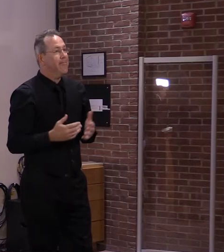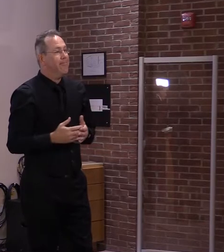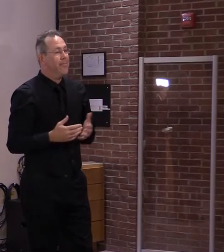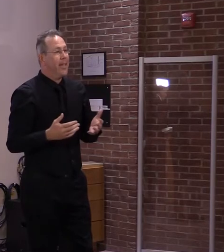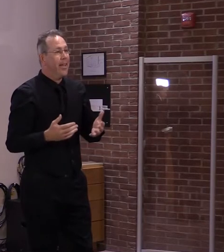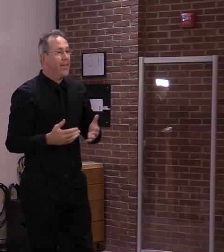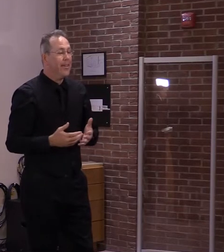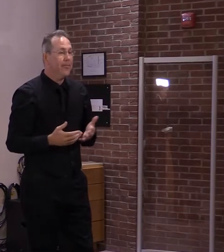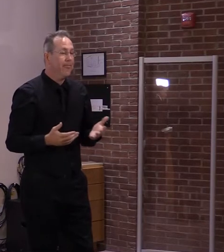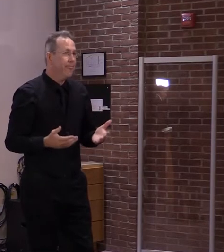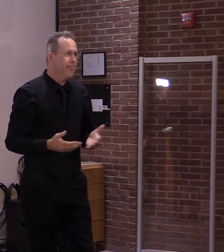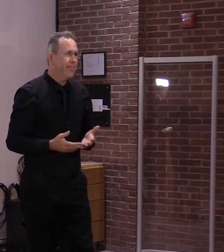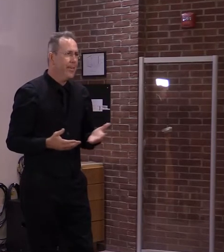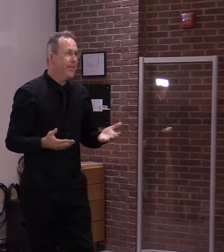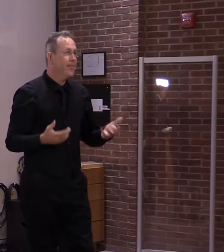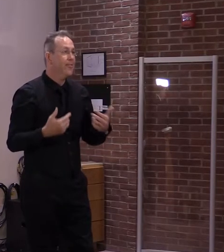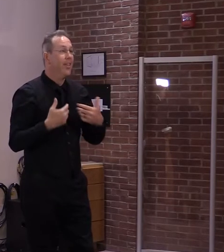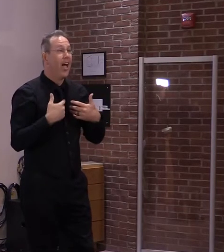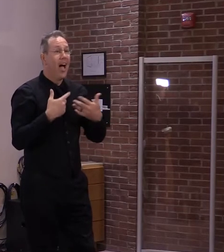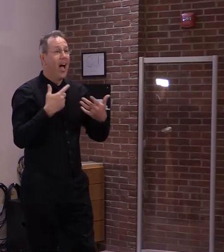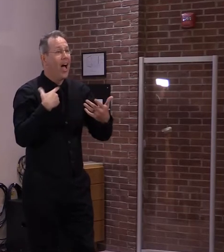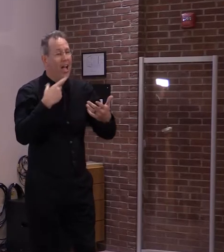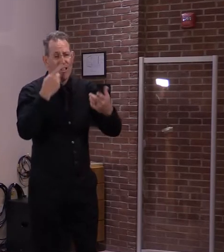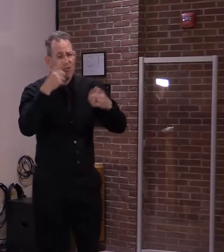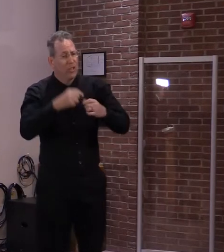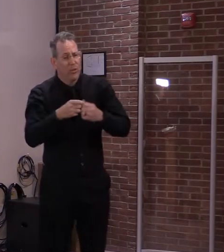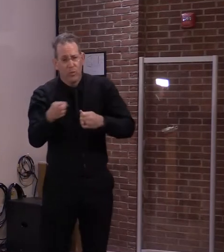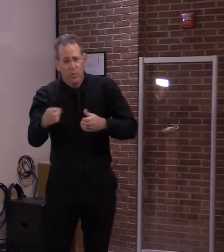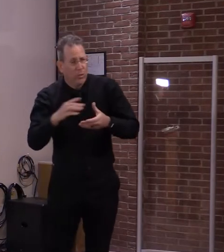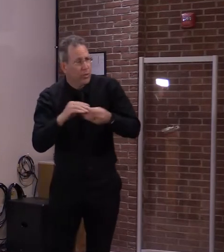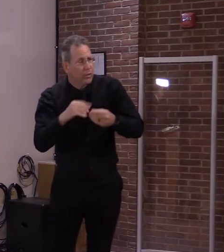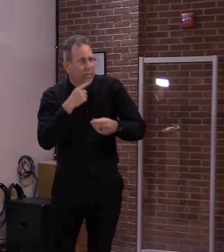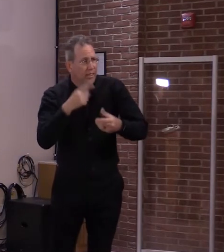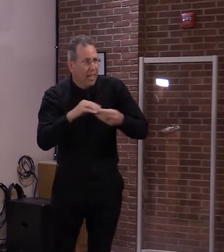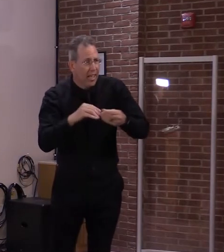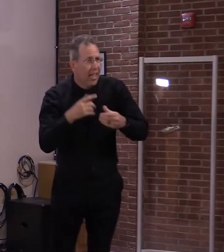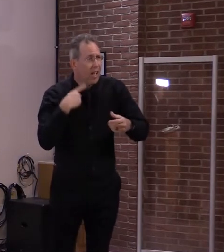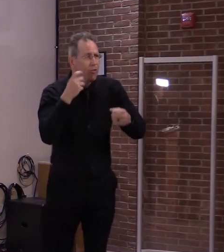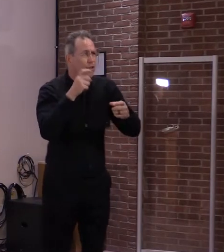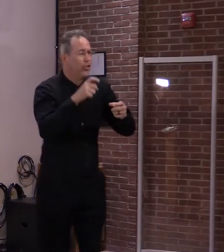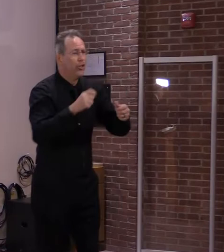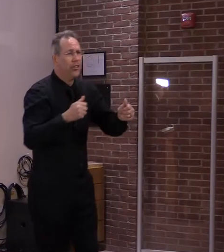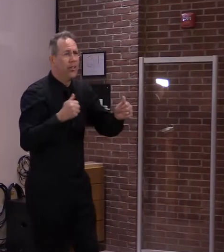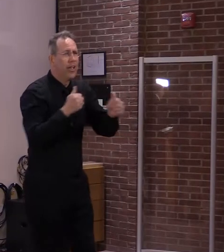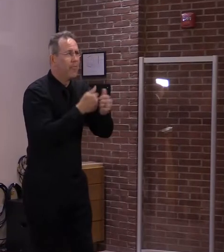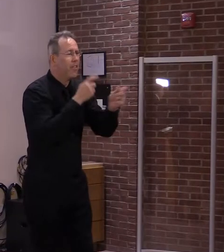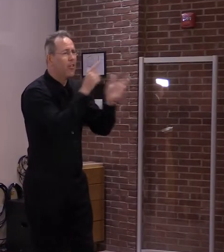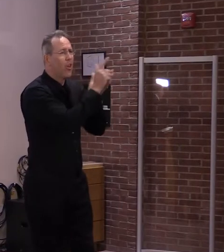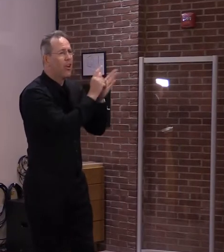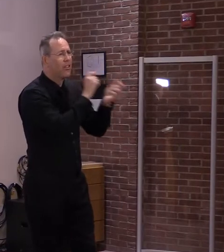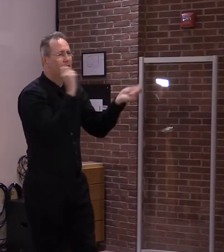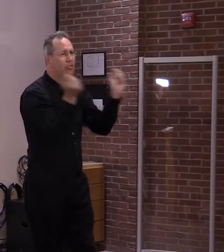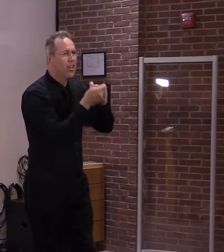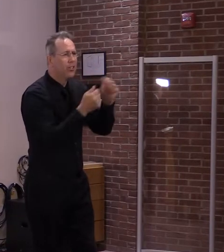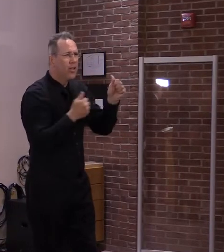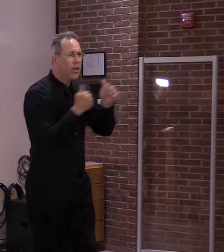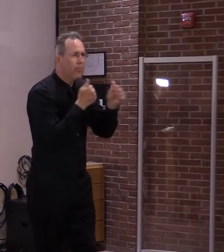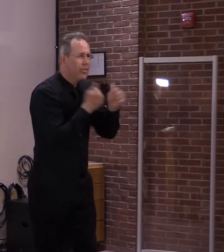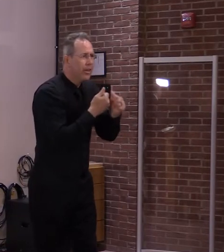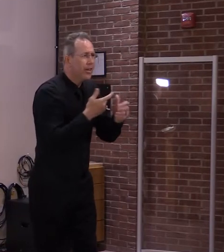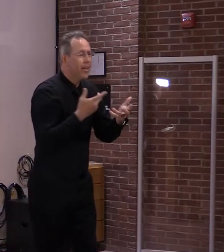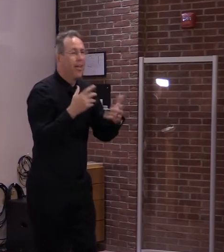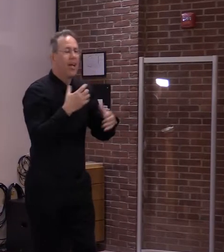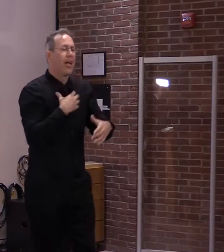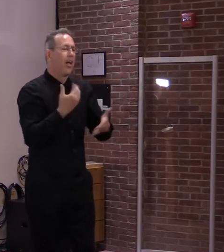And then it stalled for whatever reason. I'm just not sure. But I thought we were getting to